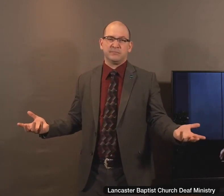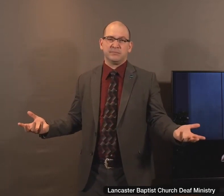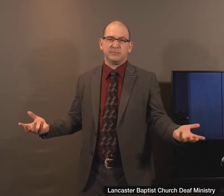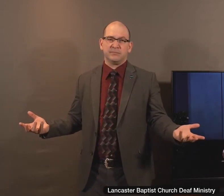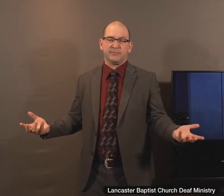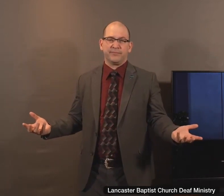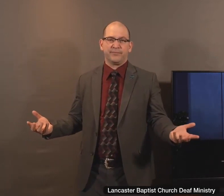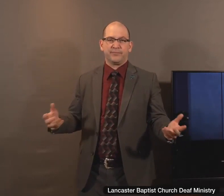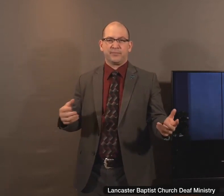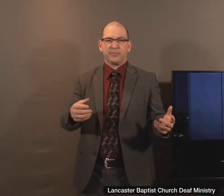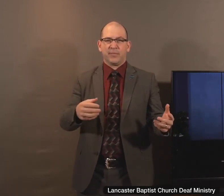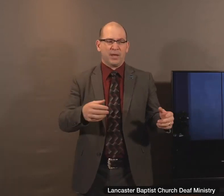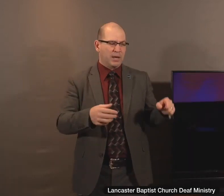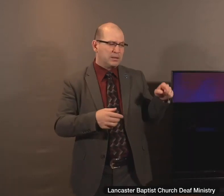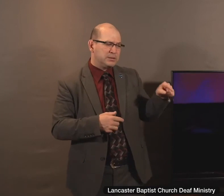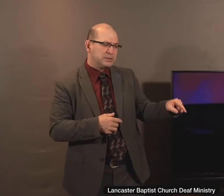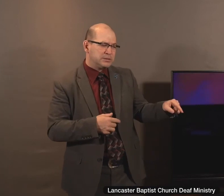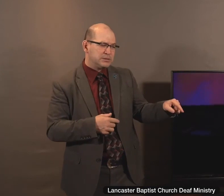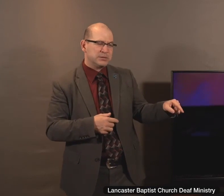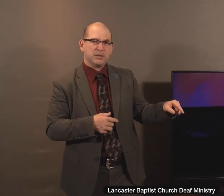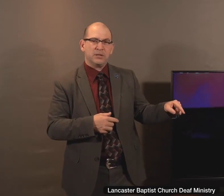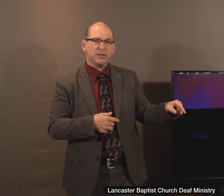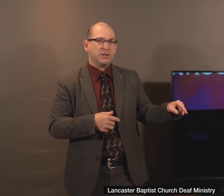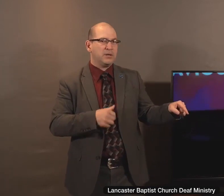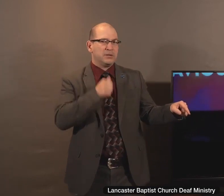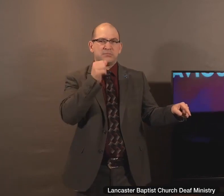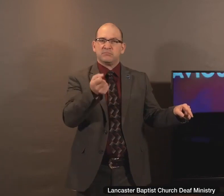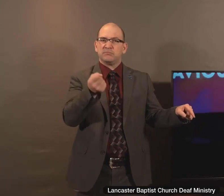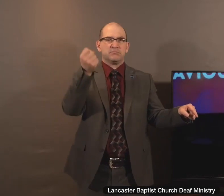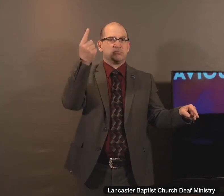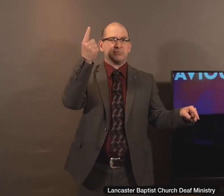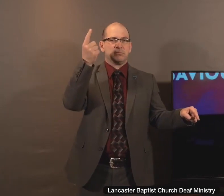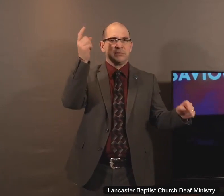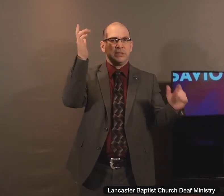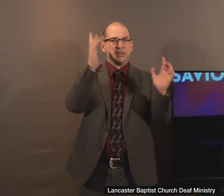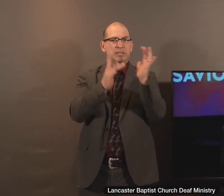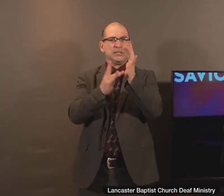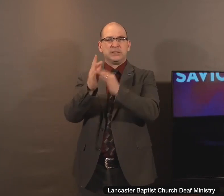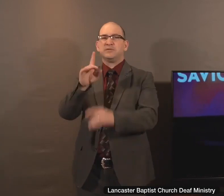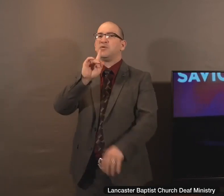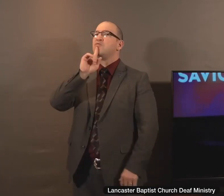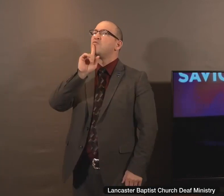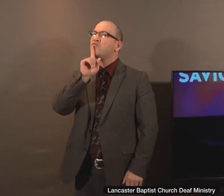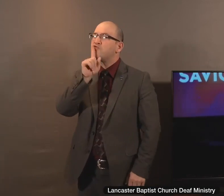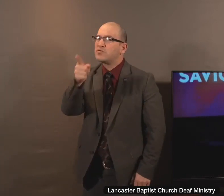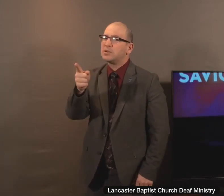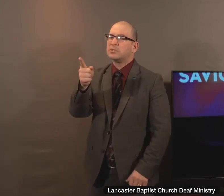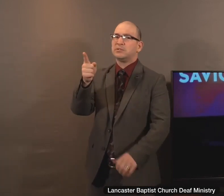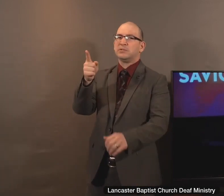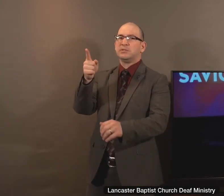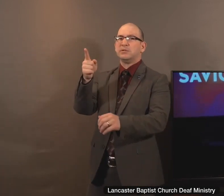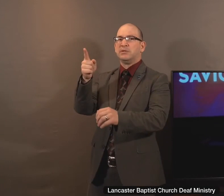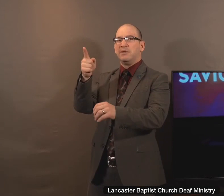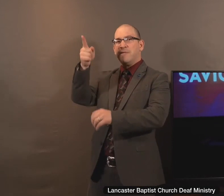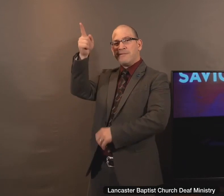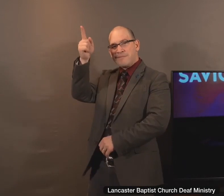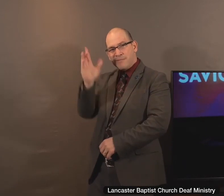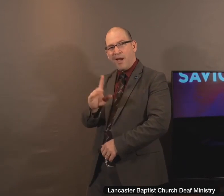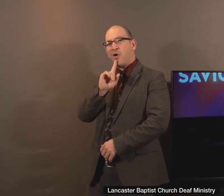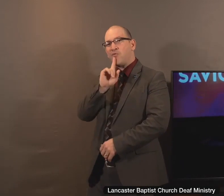Pharisee had not come to that point in his mind. Simon did not understand who Jesus was. This woman understood. This was the Christ. And